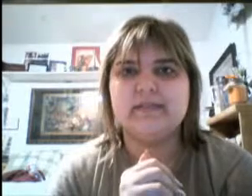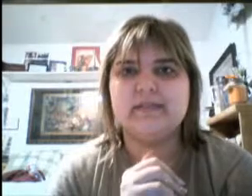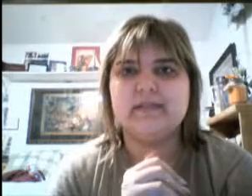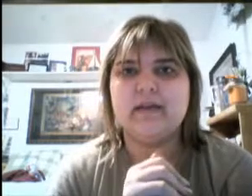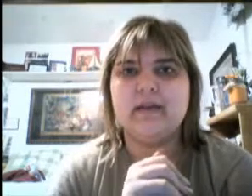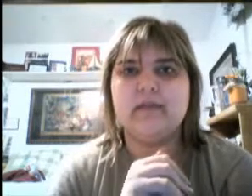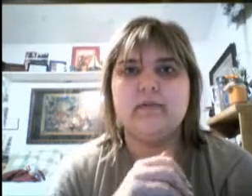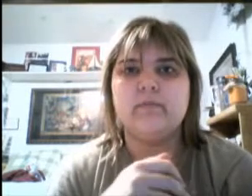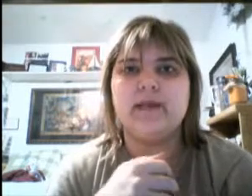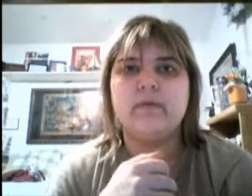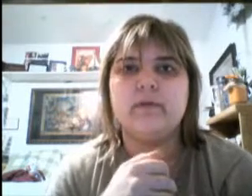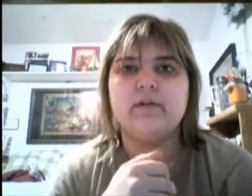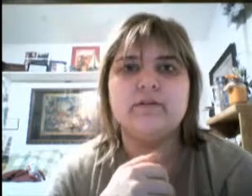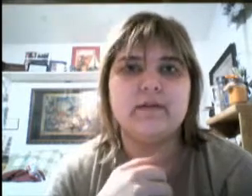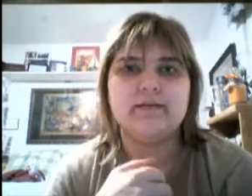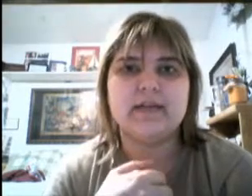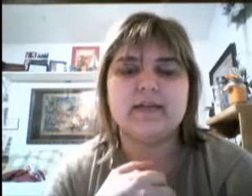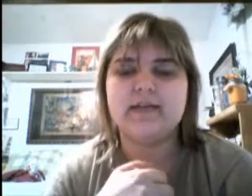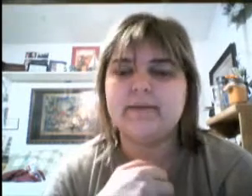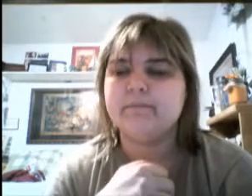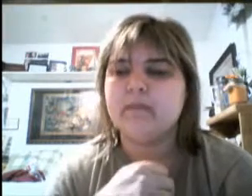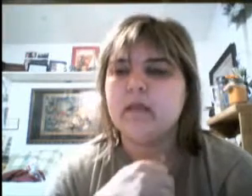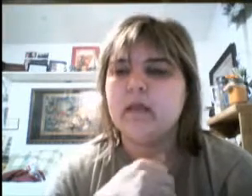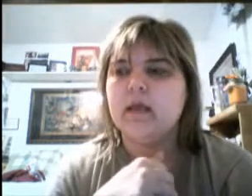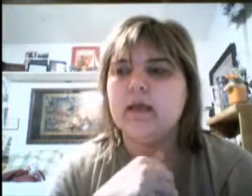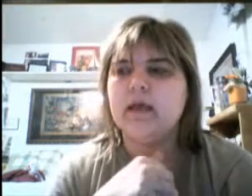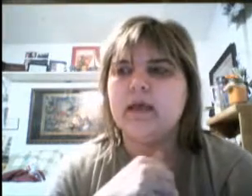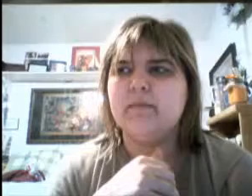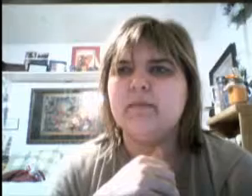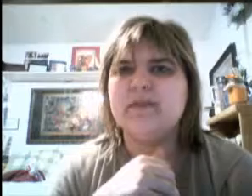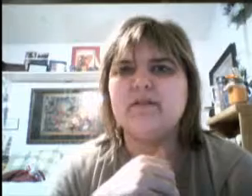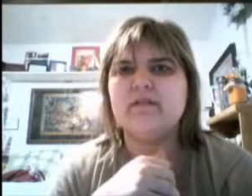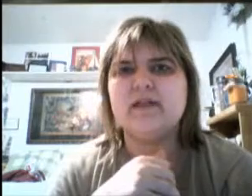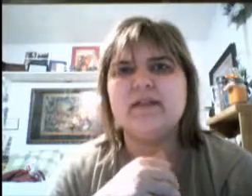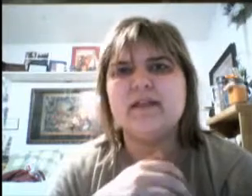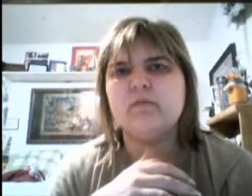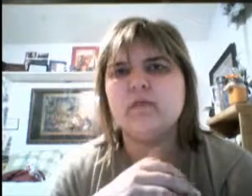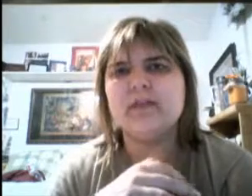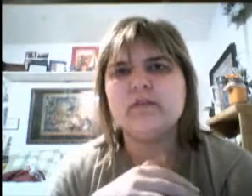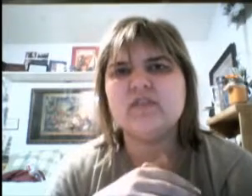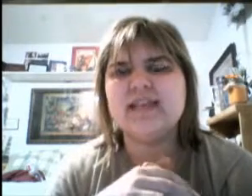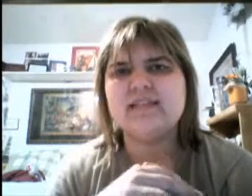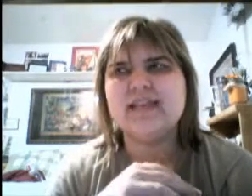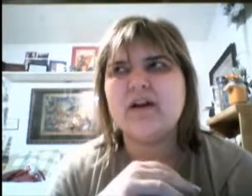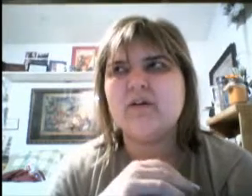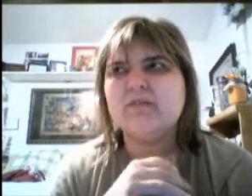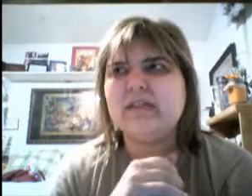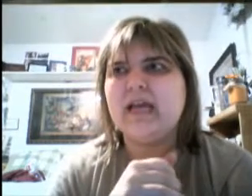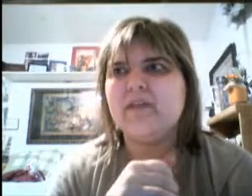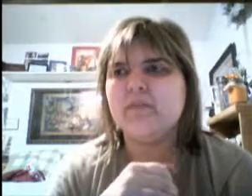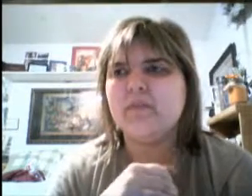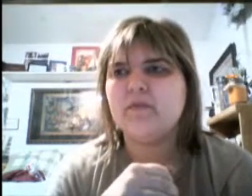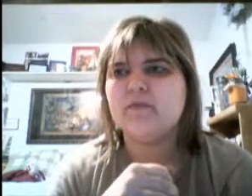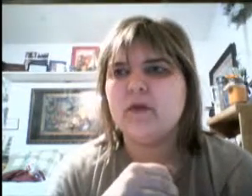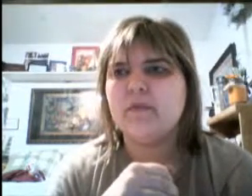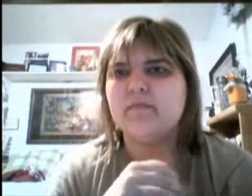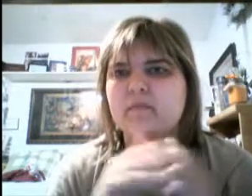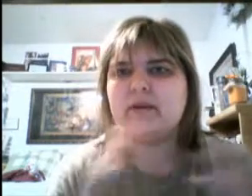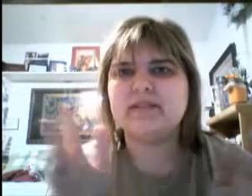uh, Black Widow. So that was kind of neat. Um, but there, nothing really huge stands out that I remember from the rest